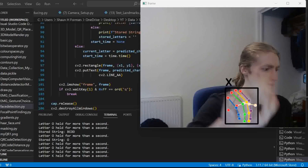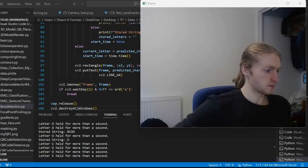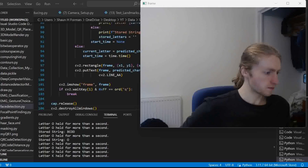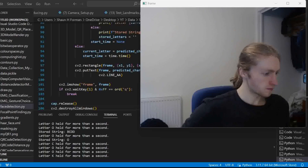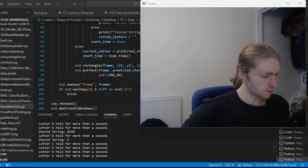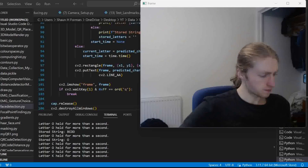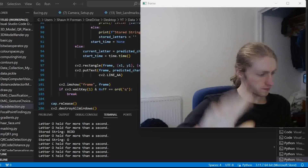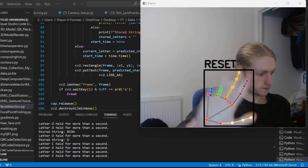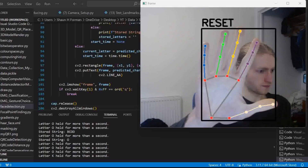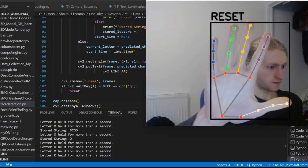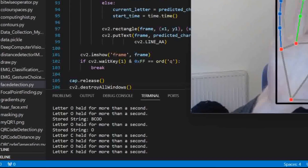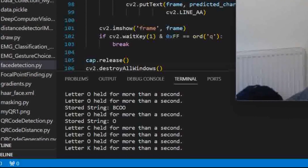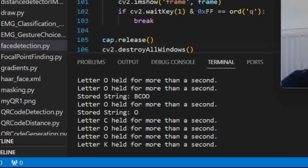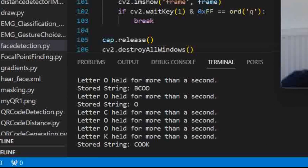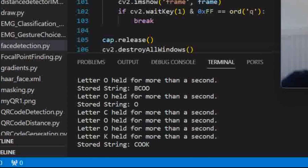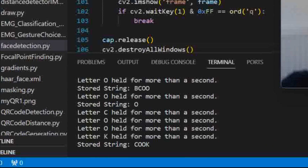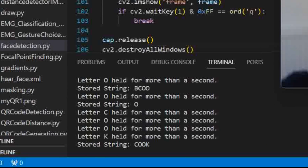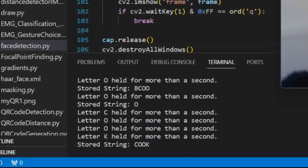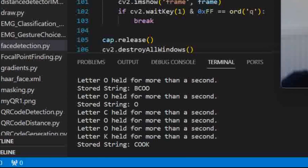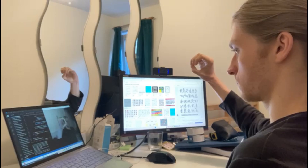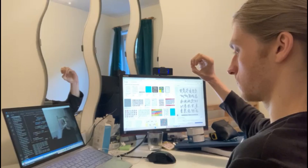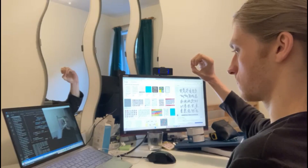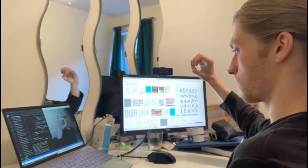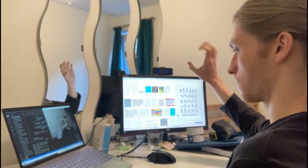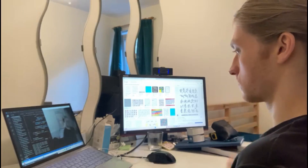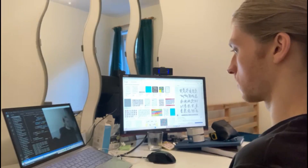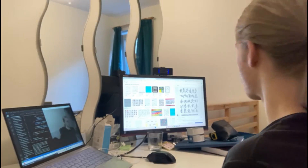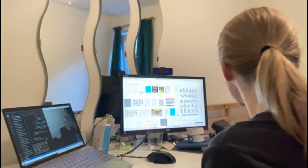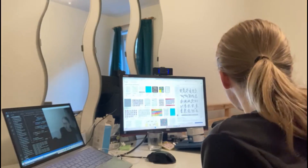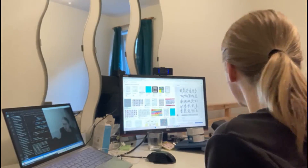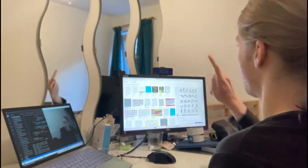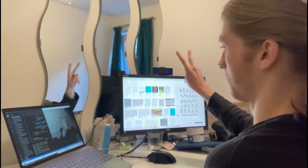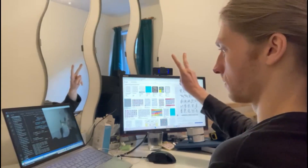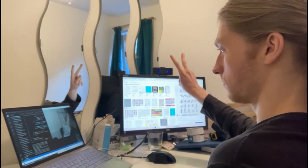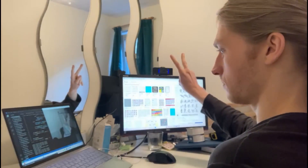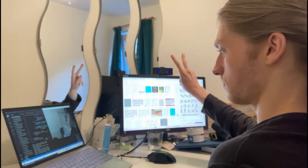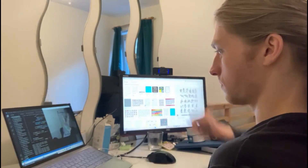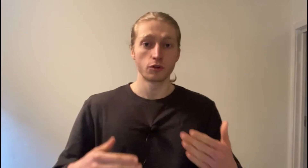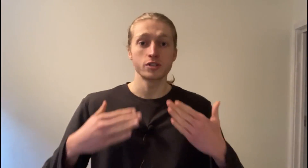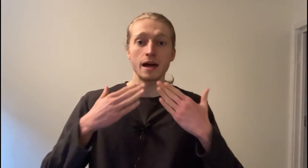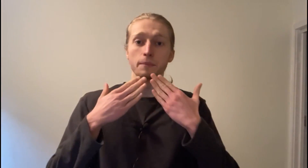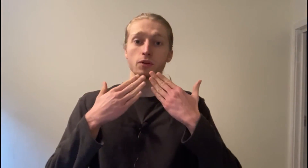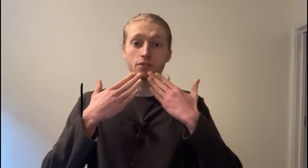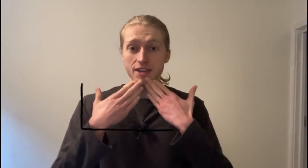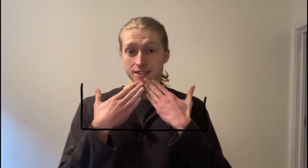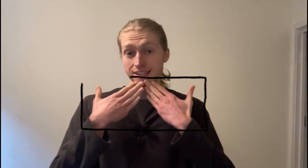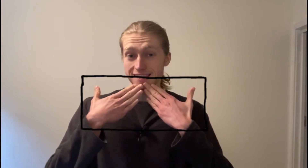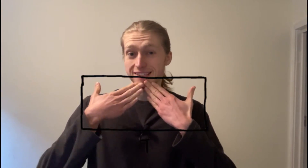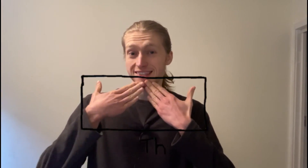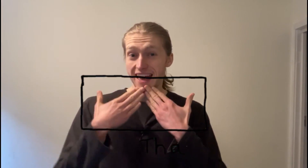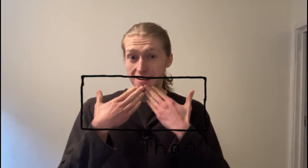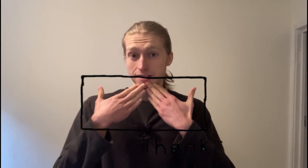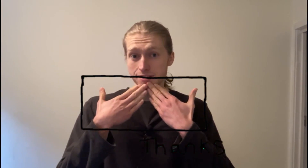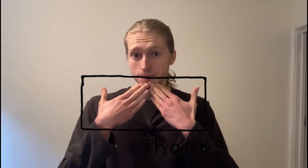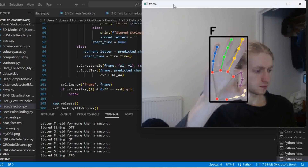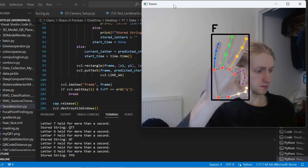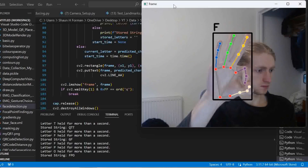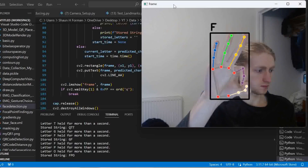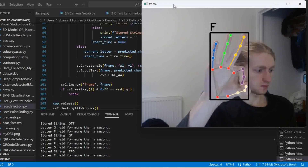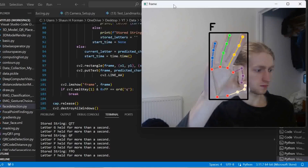Anything you can spell, you can say. The other option is simply to sign out words you're making. For example, this is thanks. But this means there's so